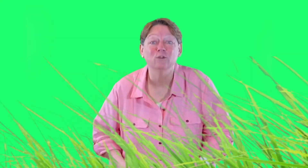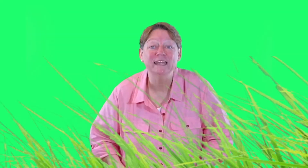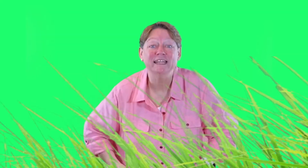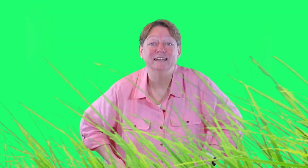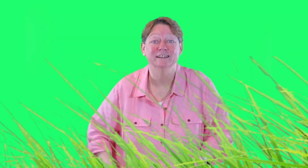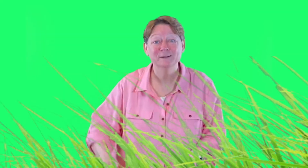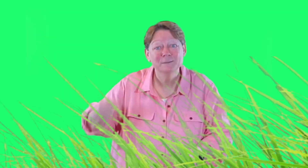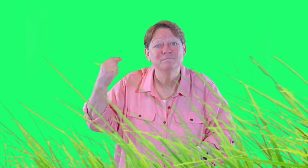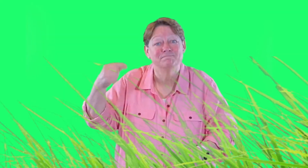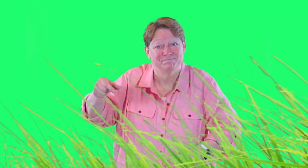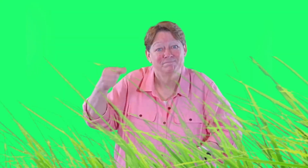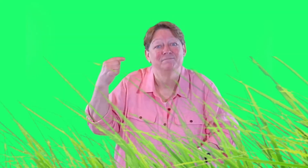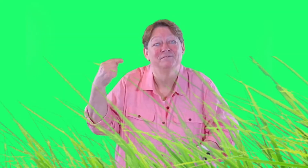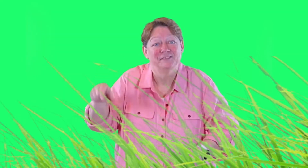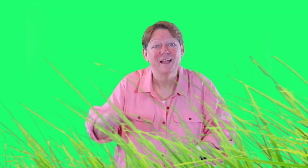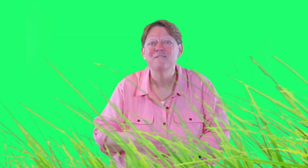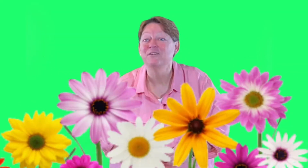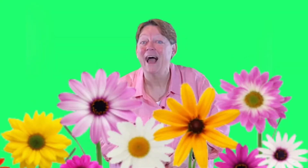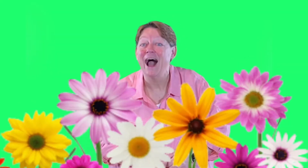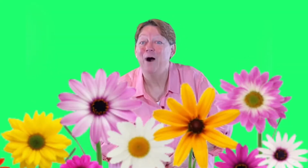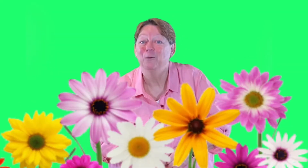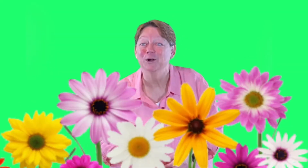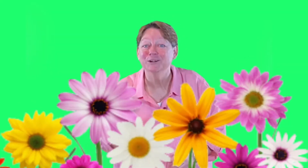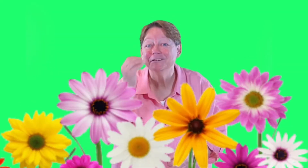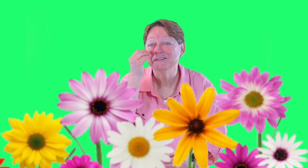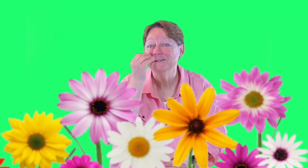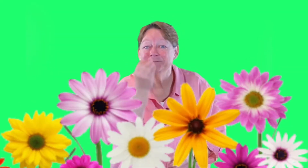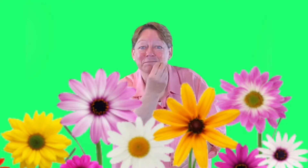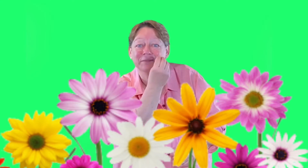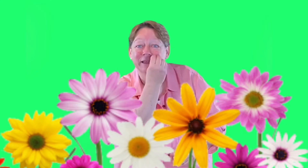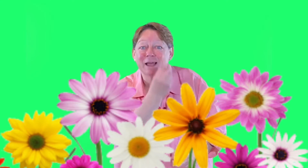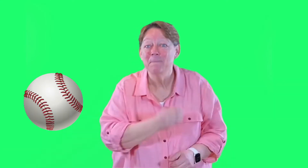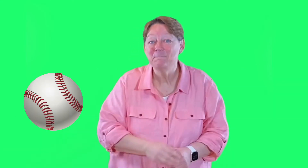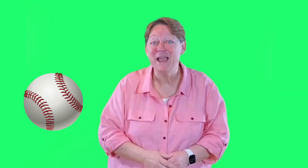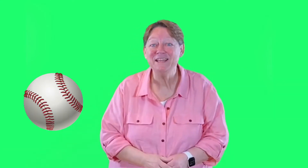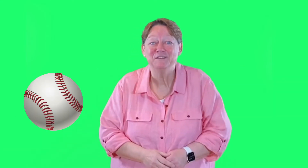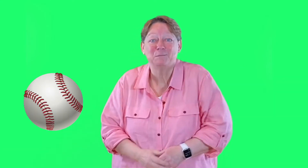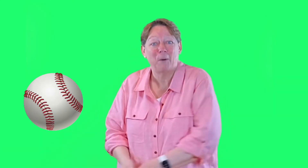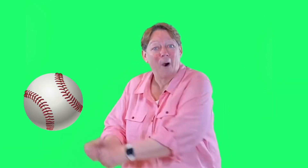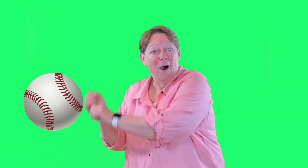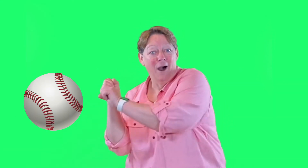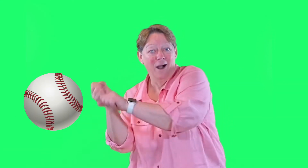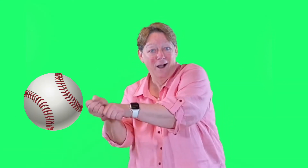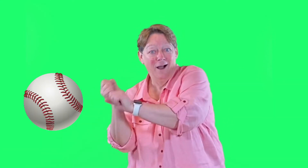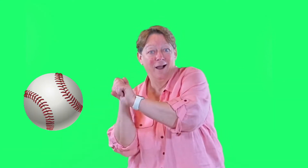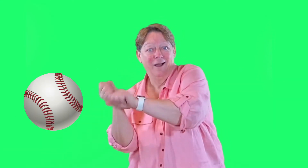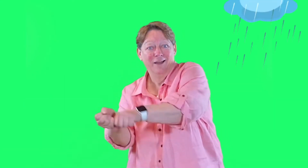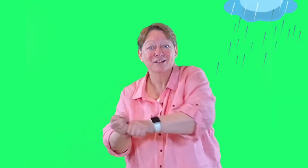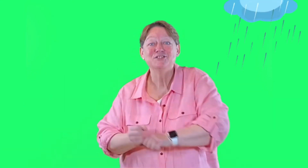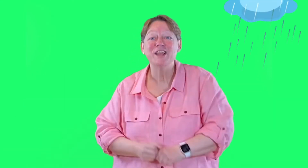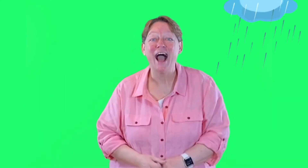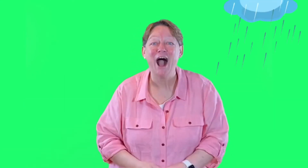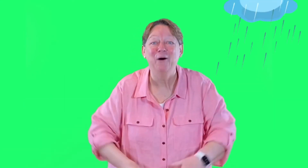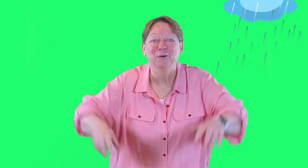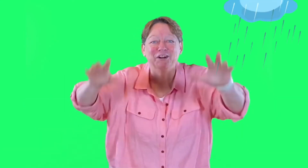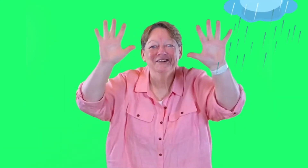Green. Flowers. Baseball. Showers.